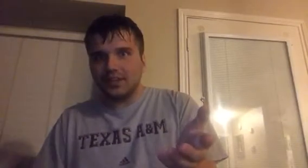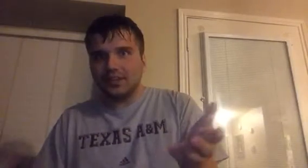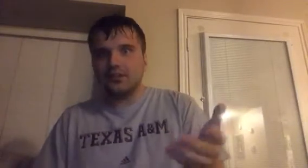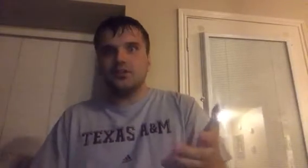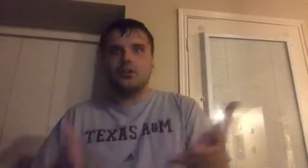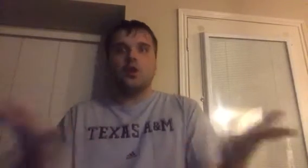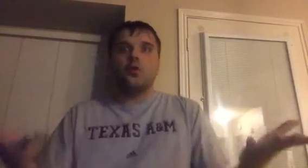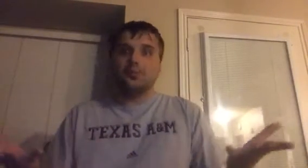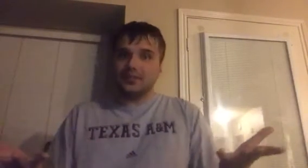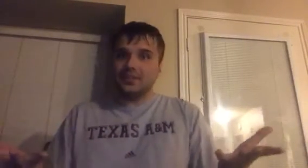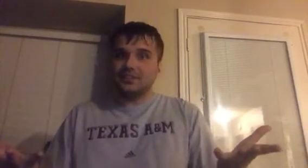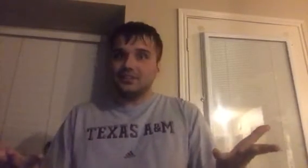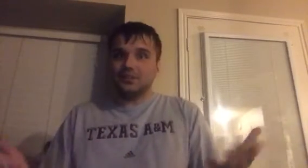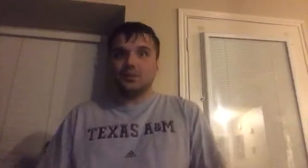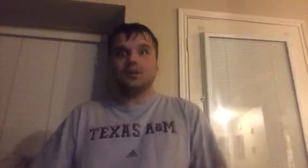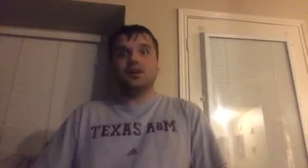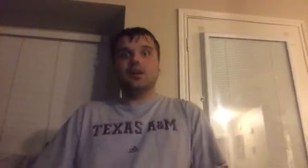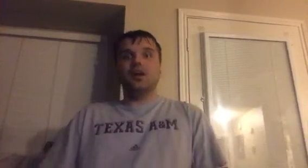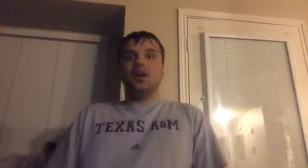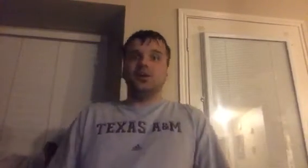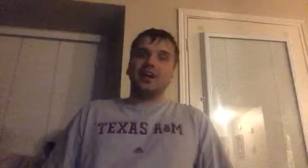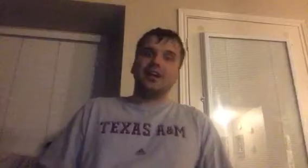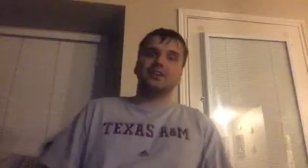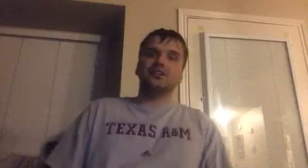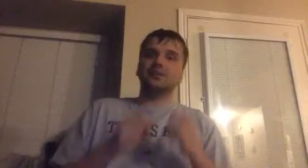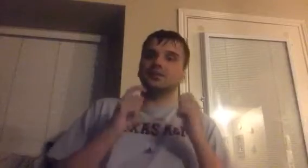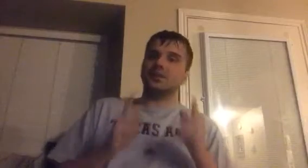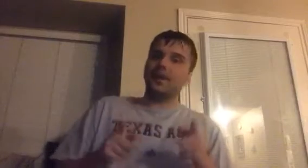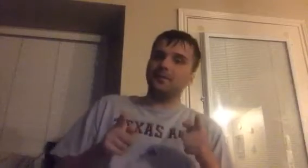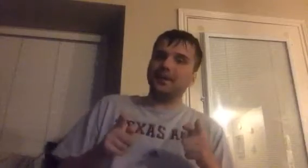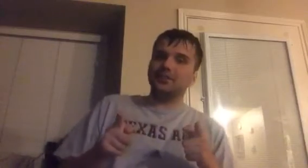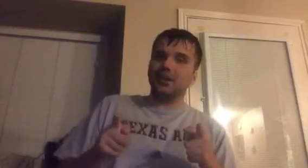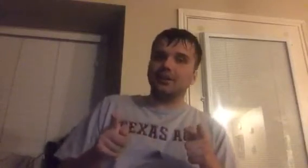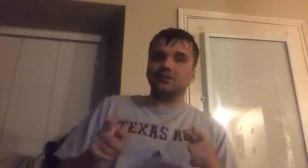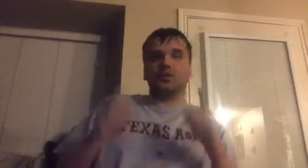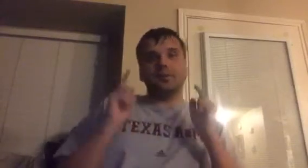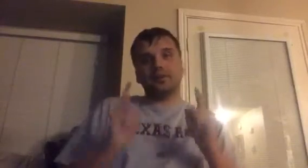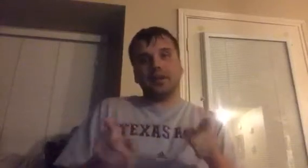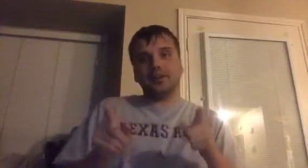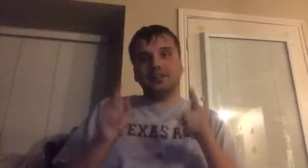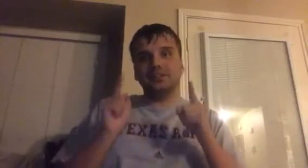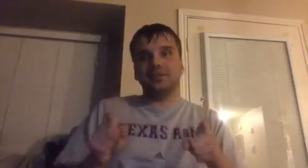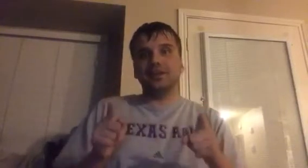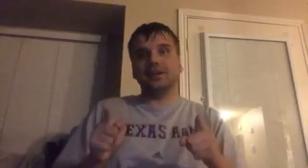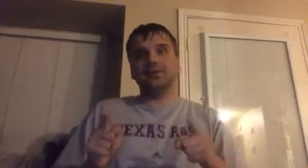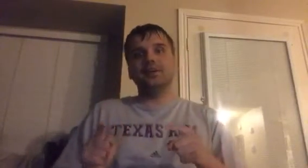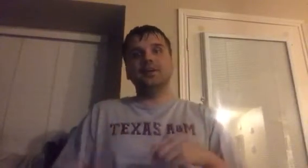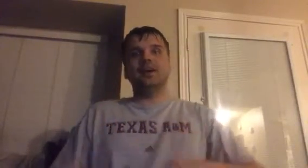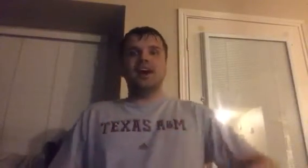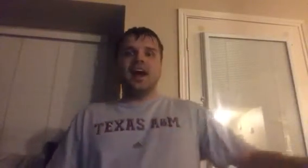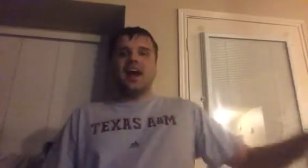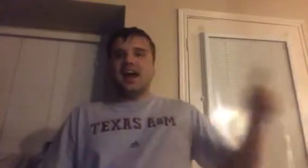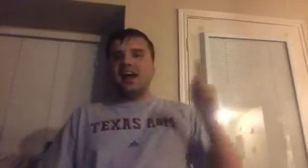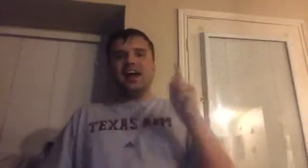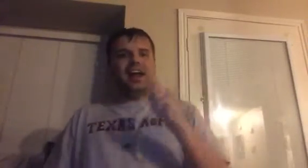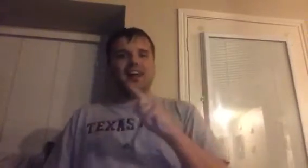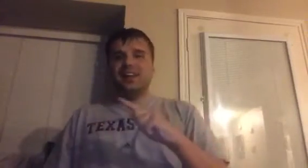yet please do okay subscribe to my channel drop a like on this video and